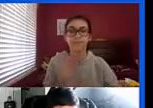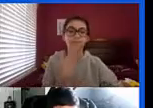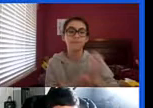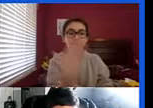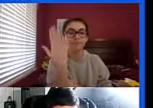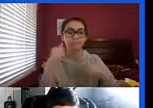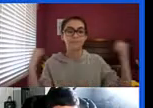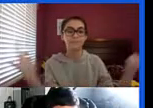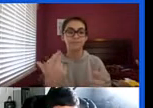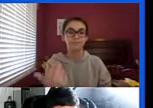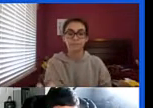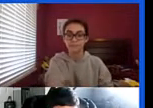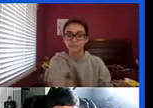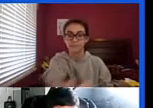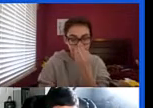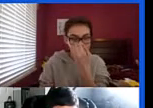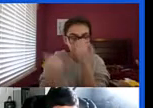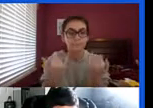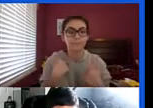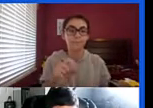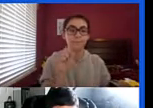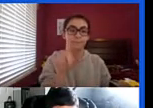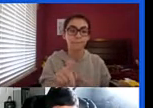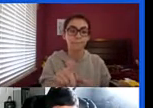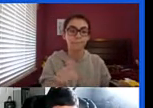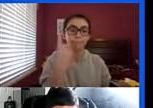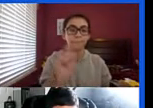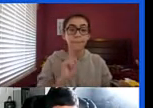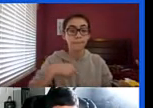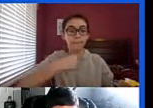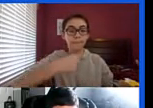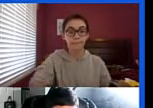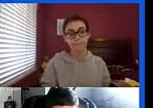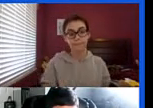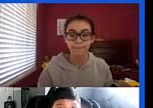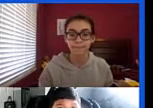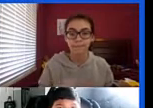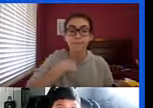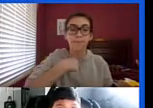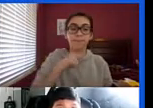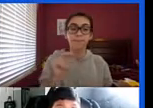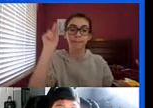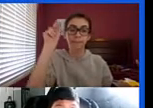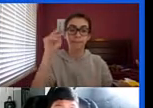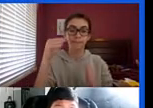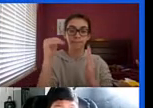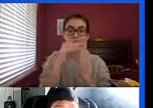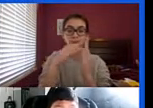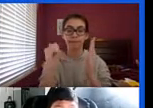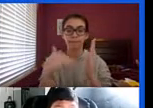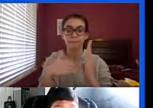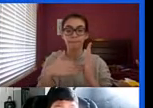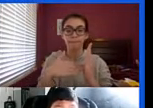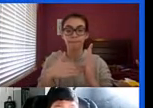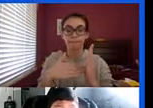good morning everyone today my clue is i am north